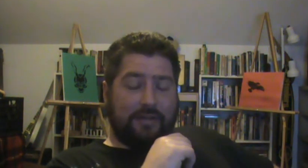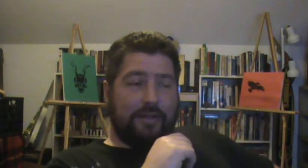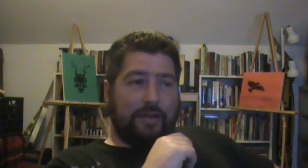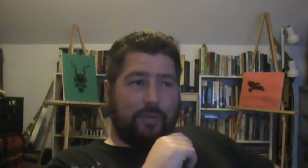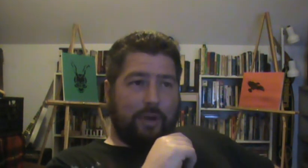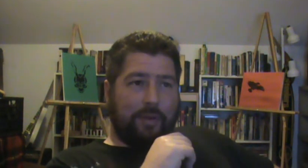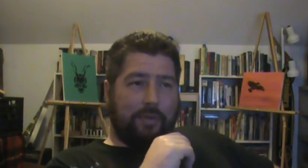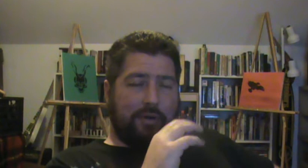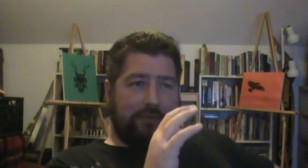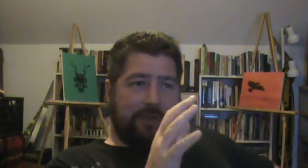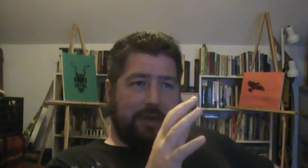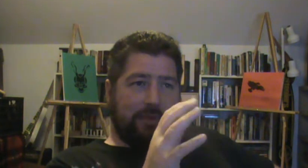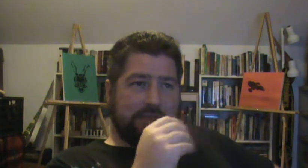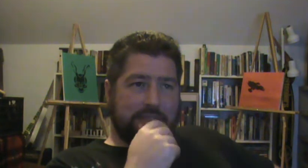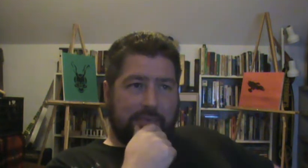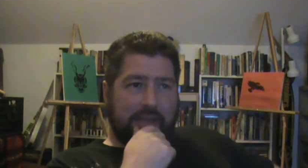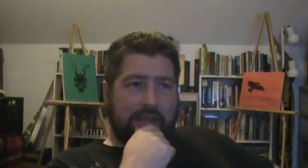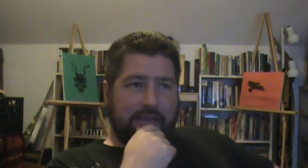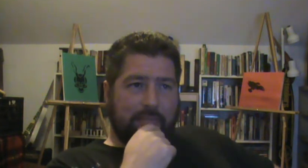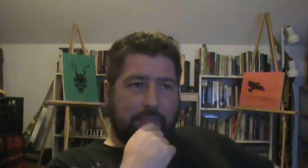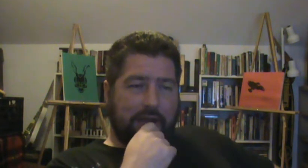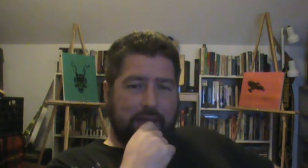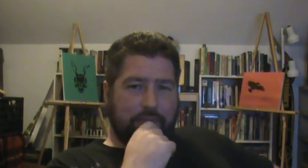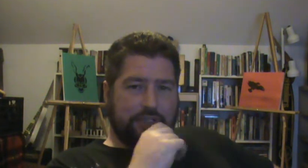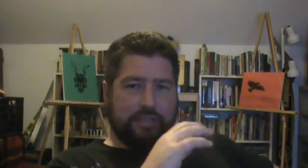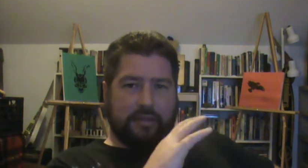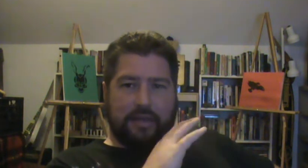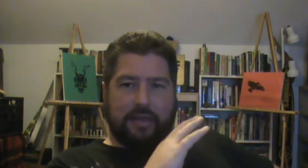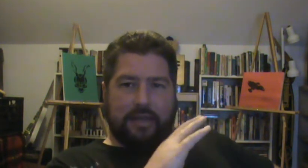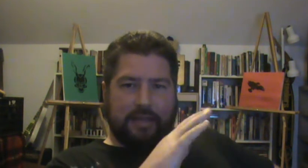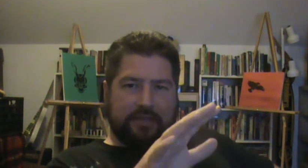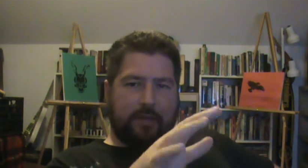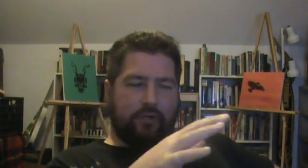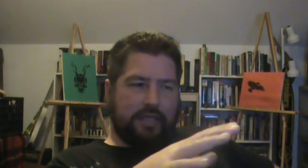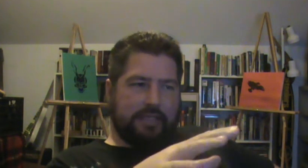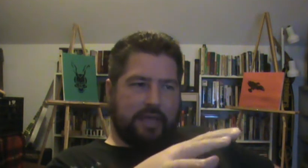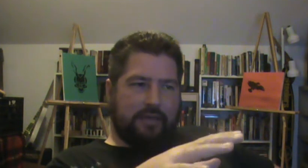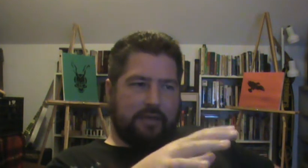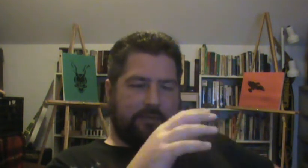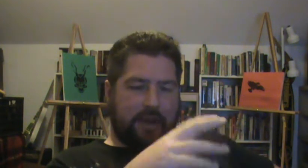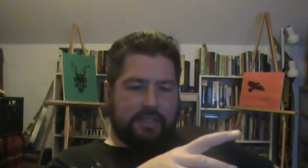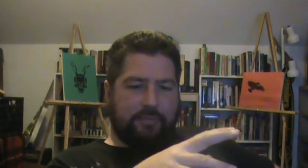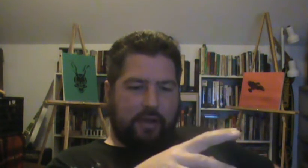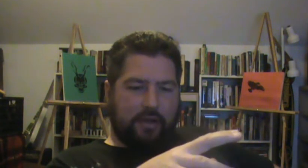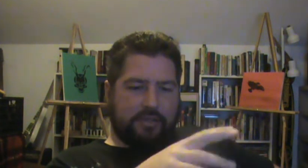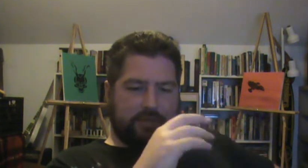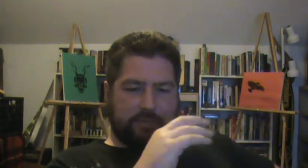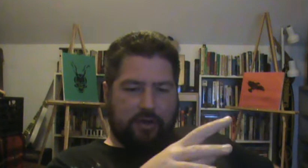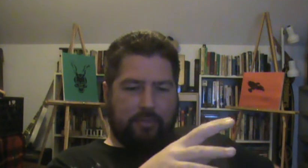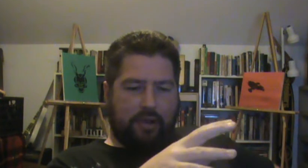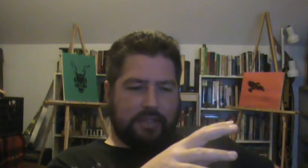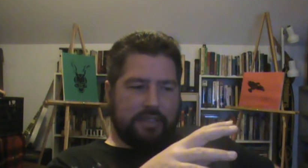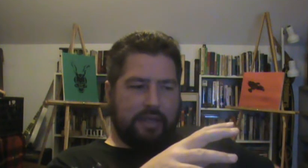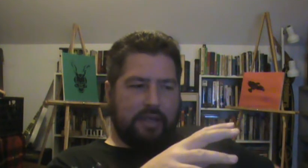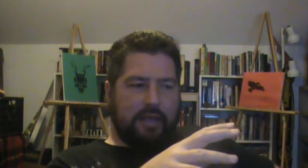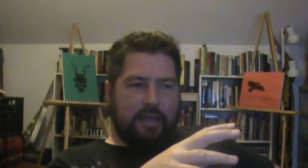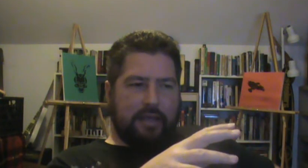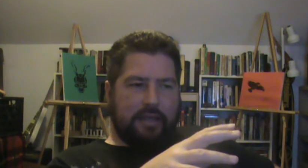where part of that was explained. But I will just, in summary, say that a Frank's Box or a Spirit Box is